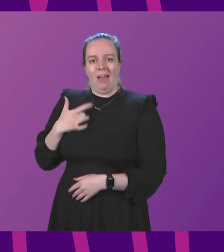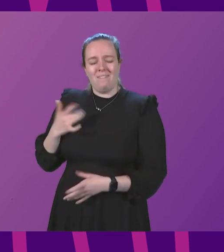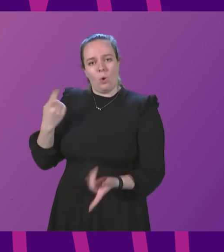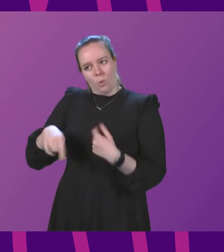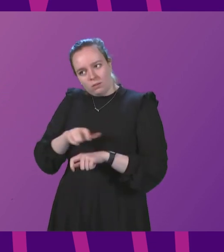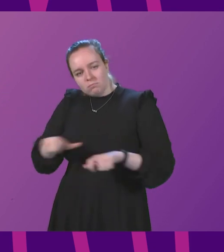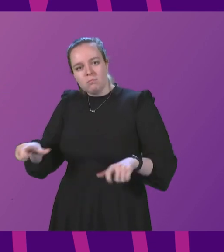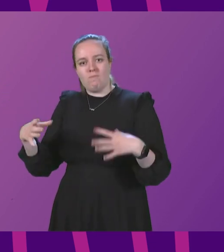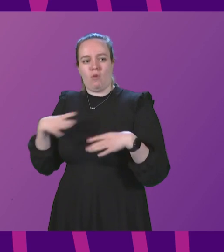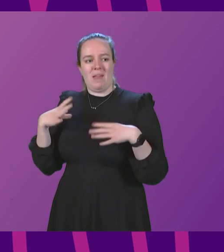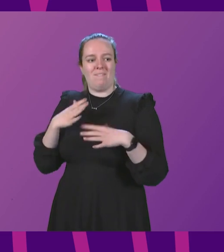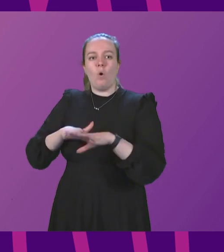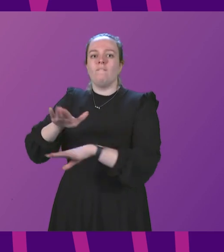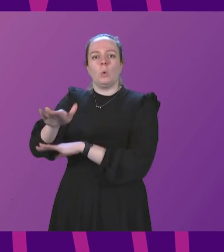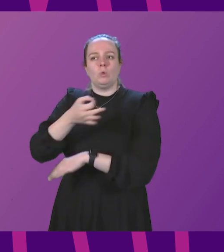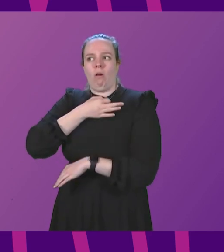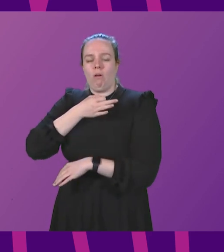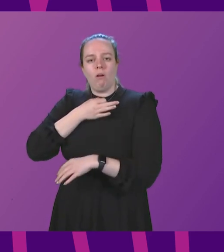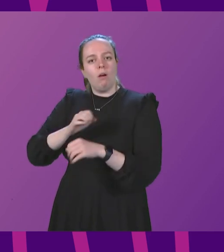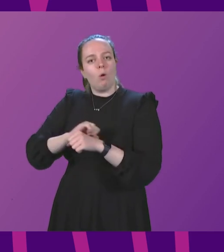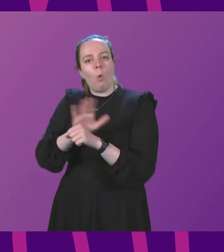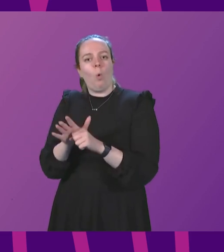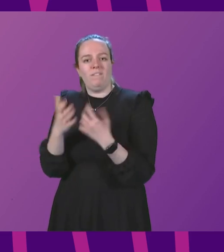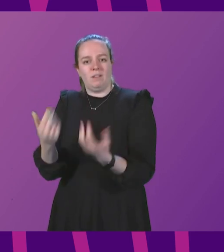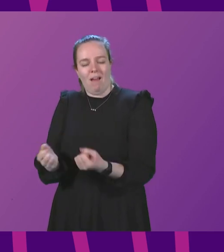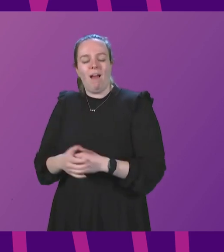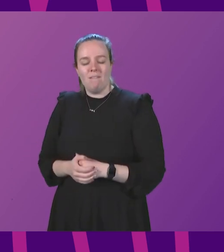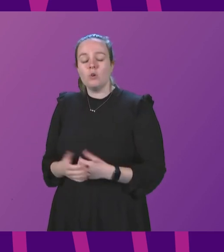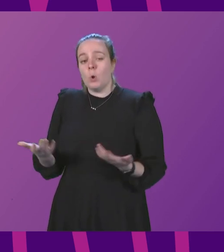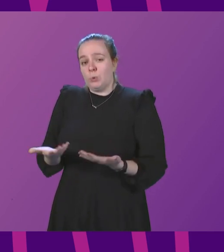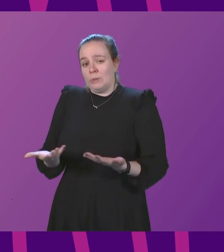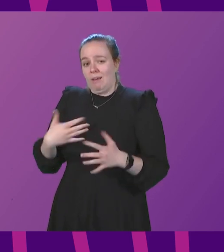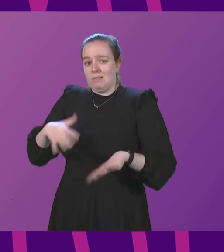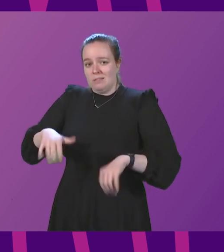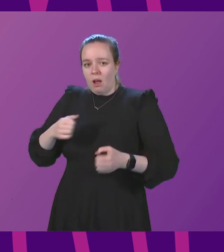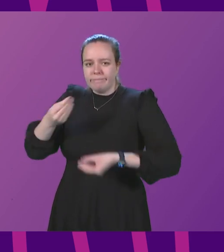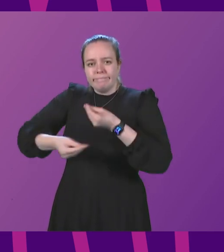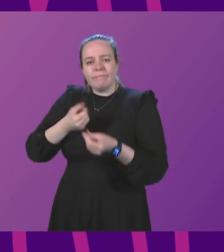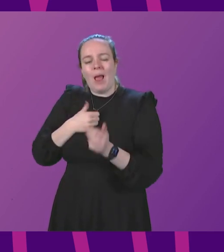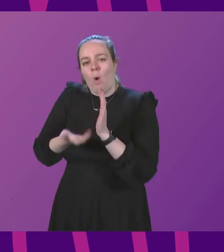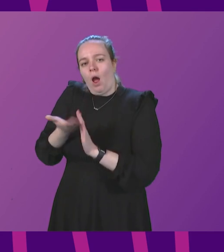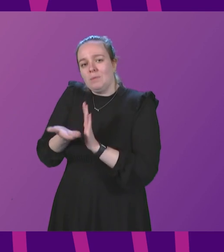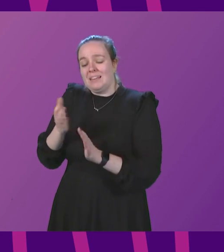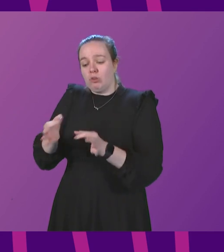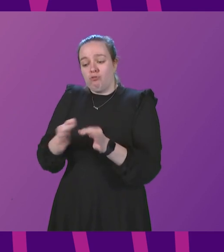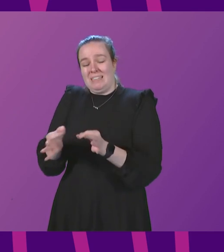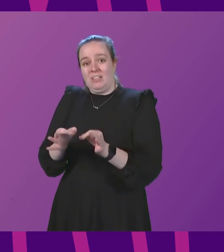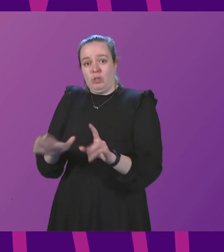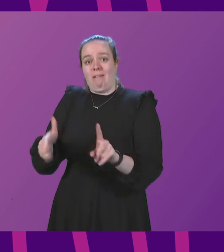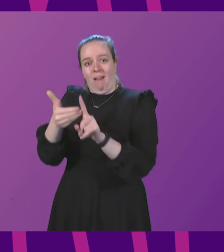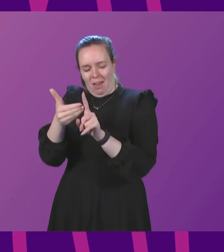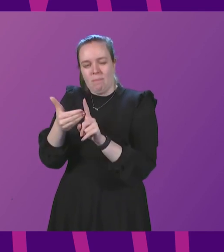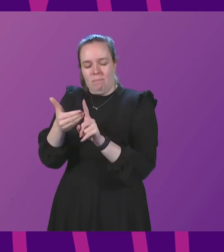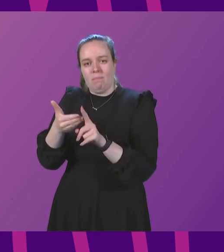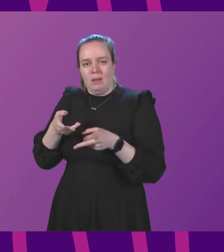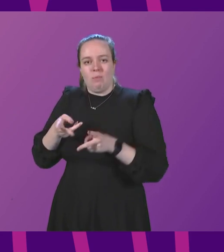prepared for future threats that COVID may present. So I will start today by describing our updated strategic intent and approach.